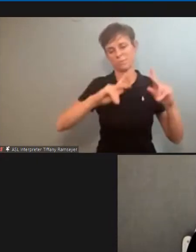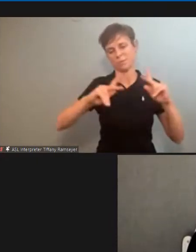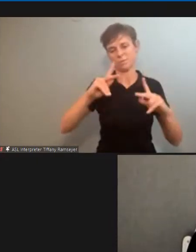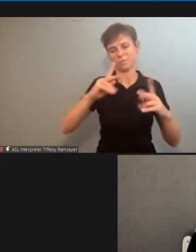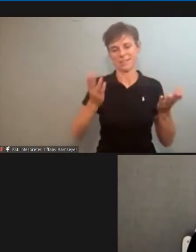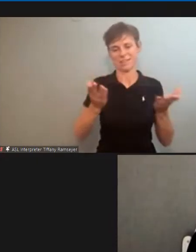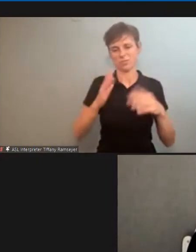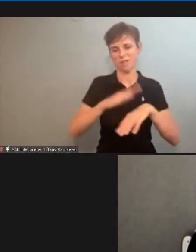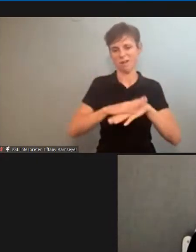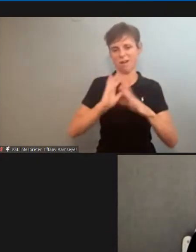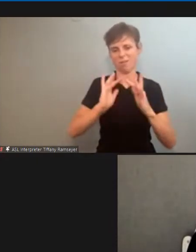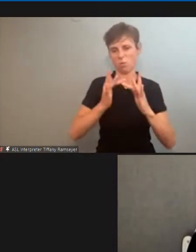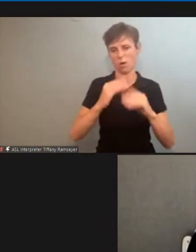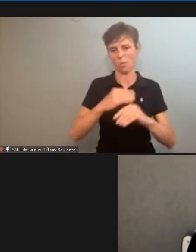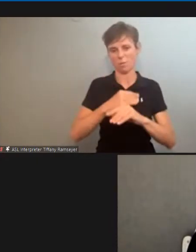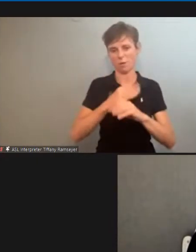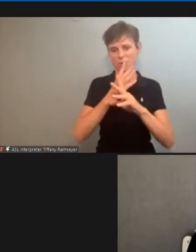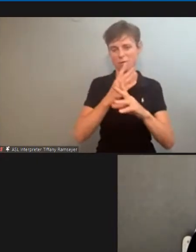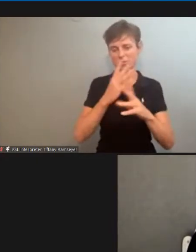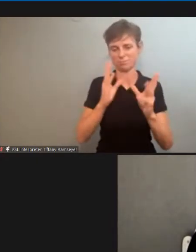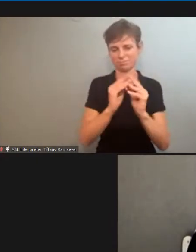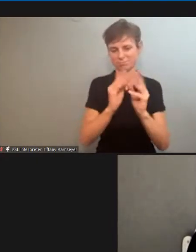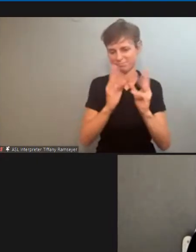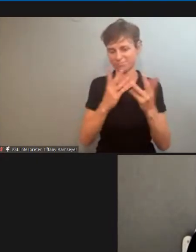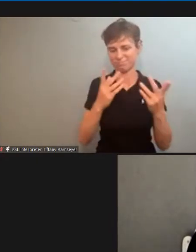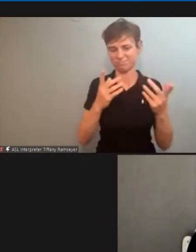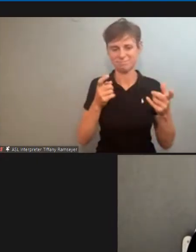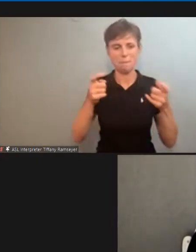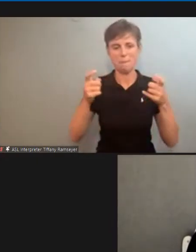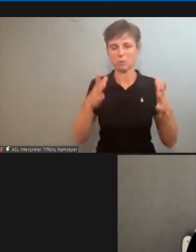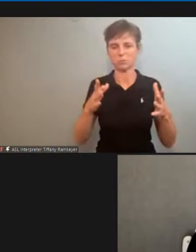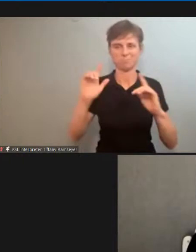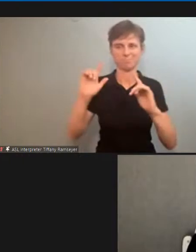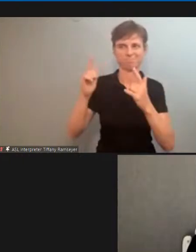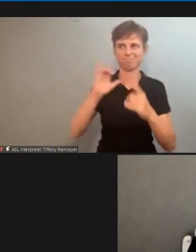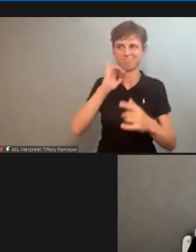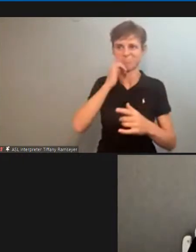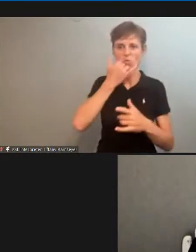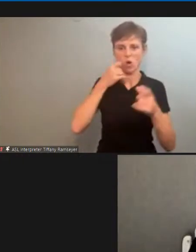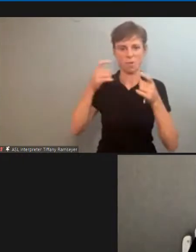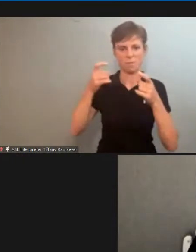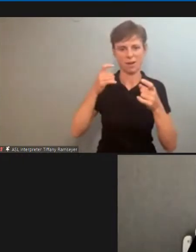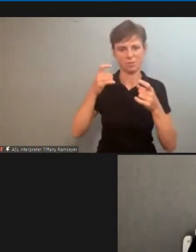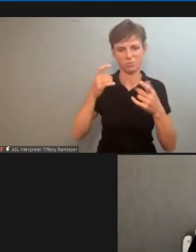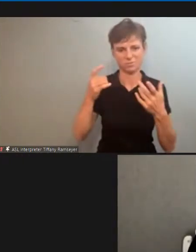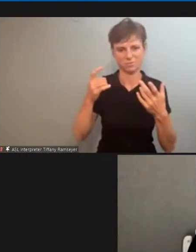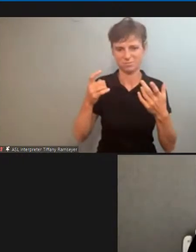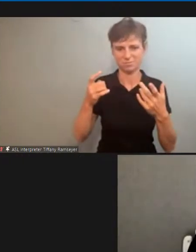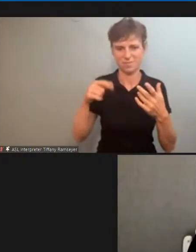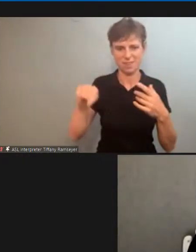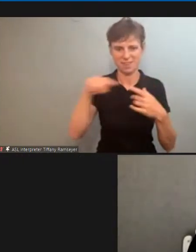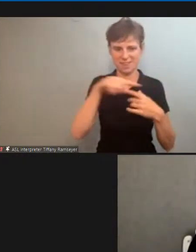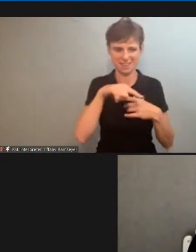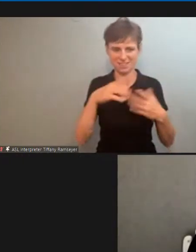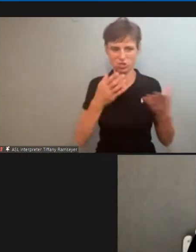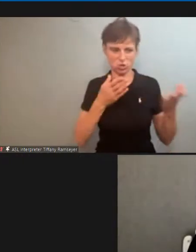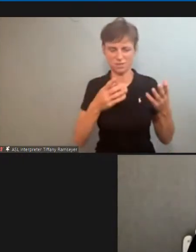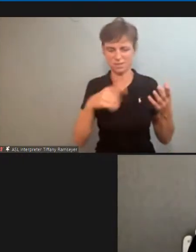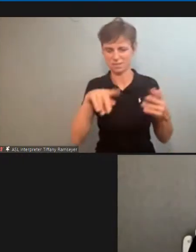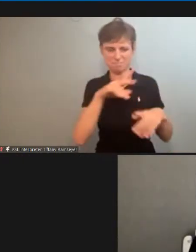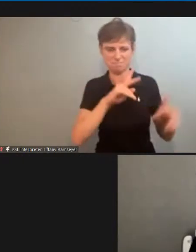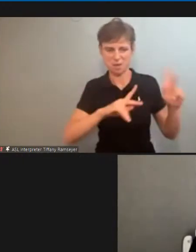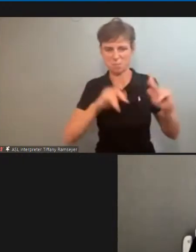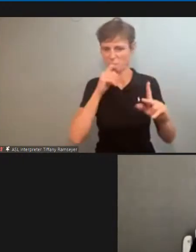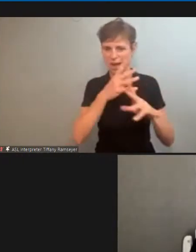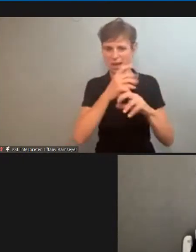uh of management's mismanagement uh of the service and the people are not getting what they deserve and what